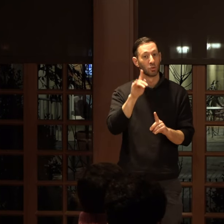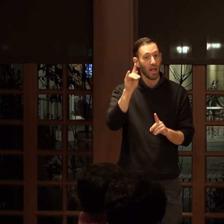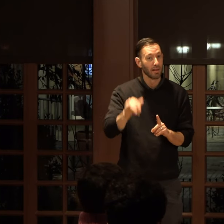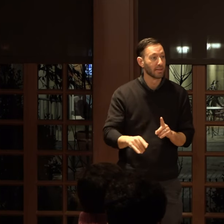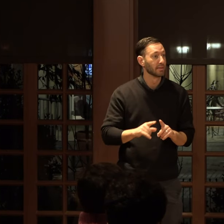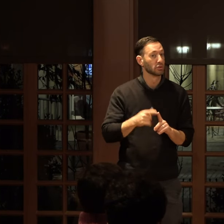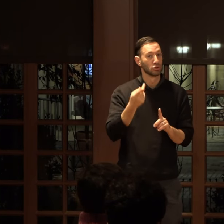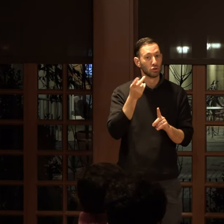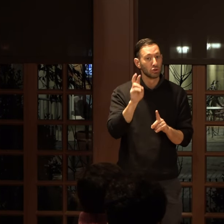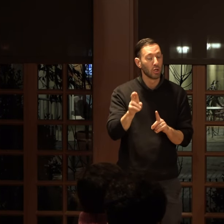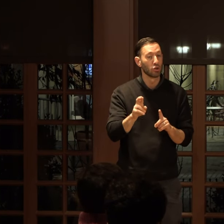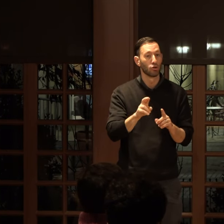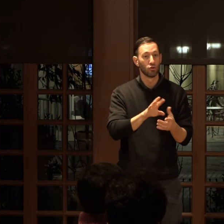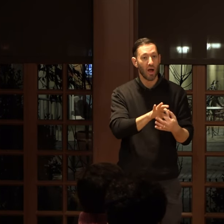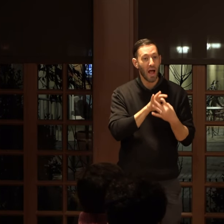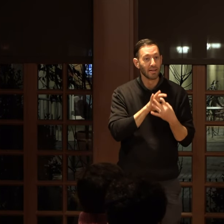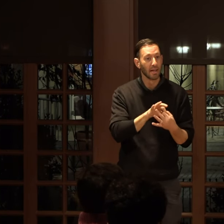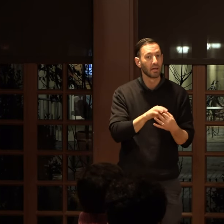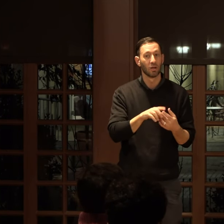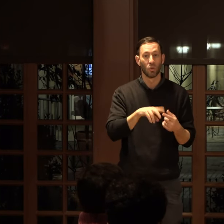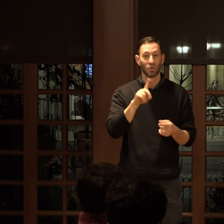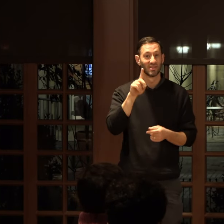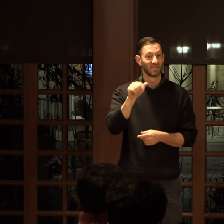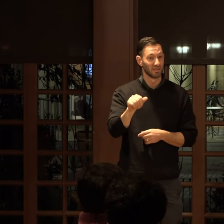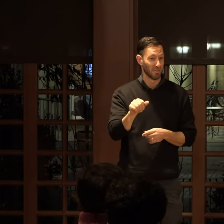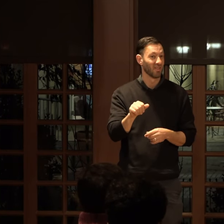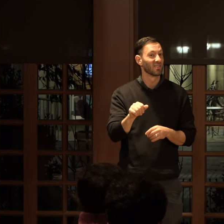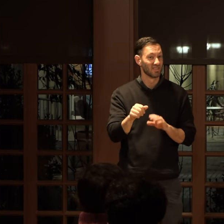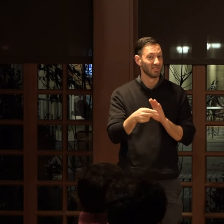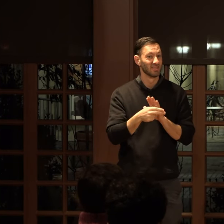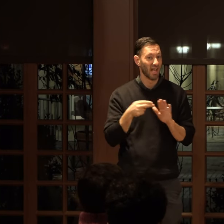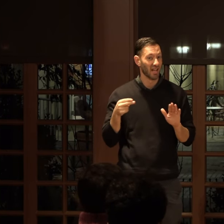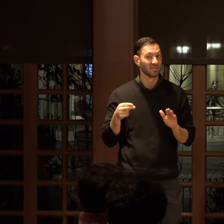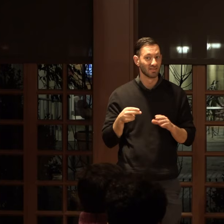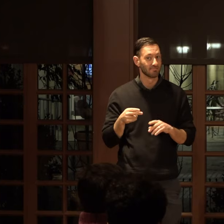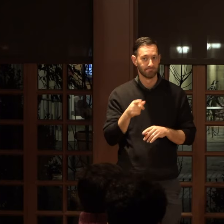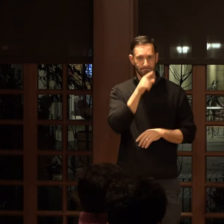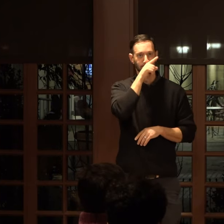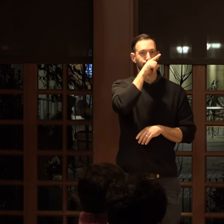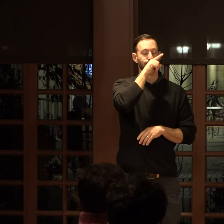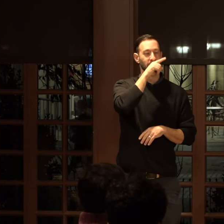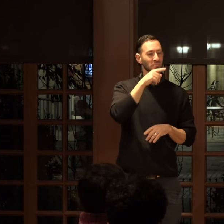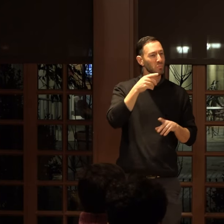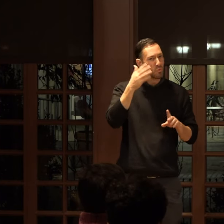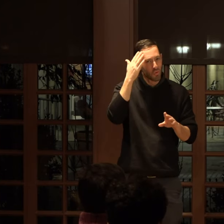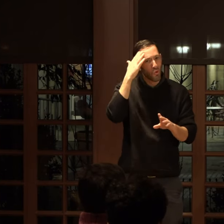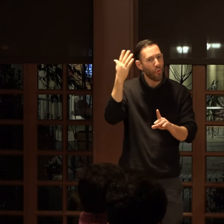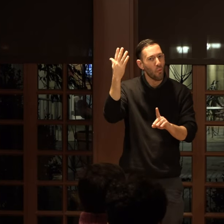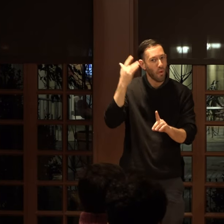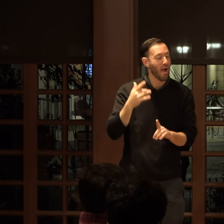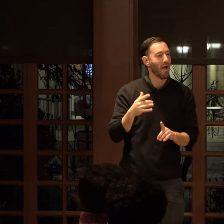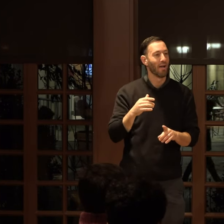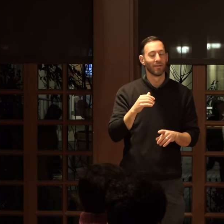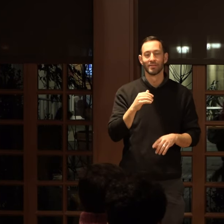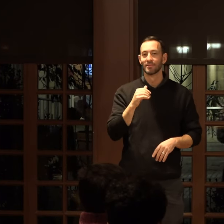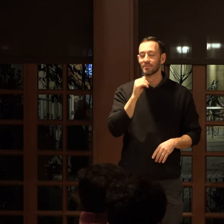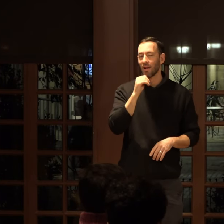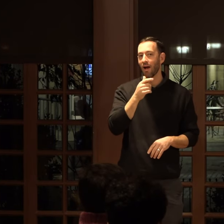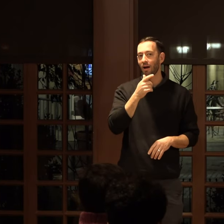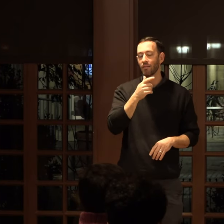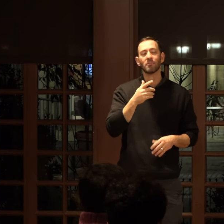gender, identity or, uh, disability status, um, and we know why, right? It's not that it wasn't,